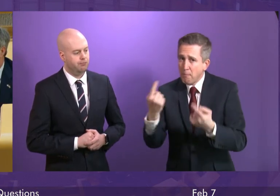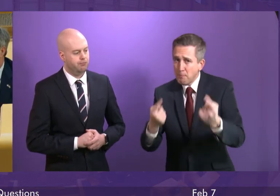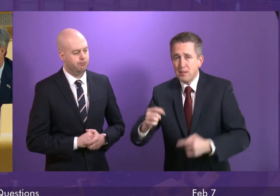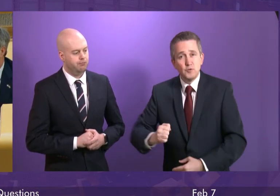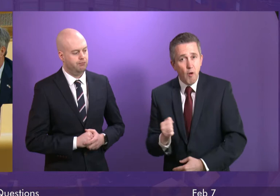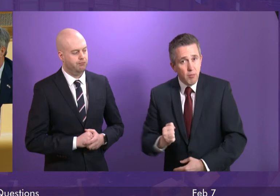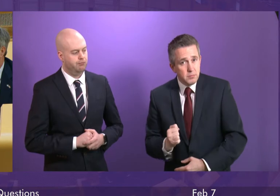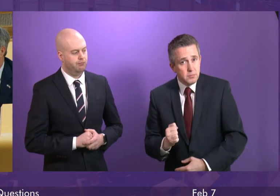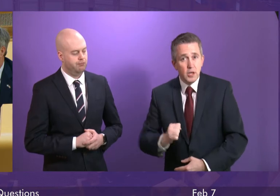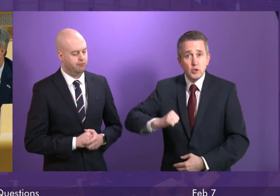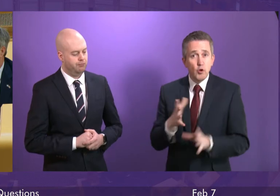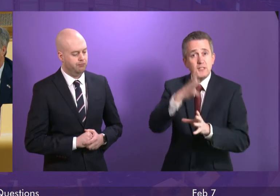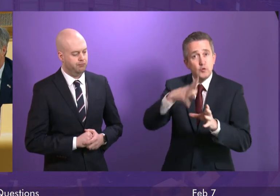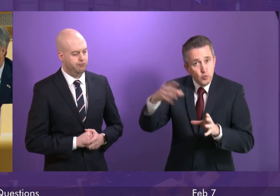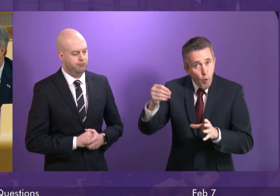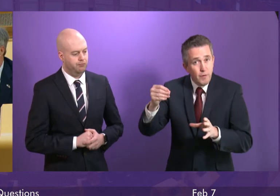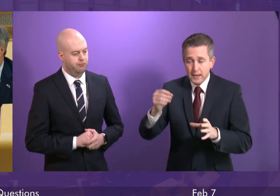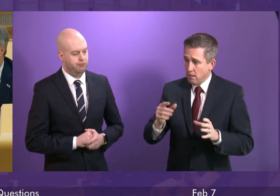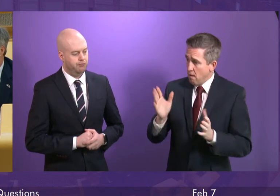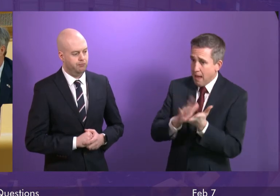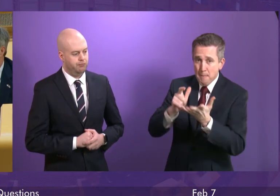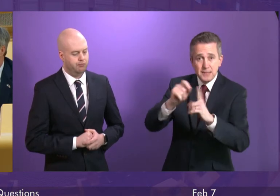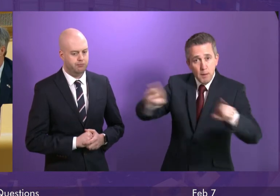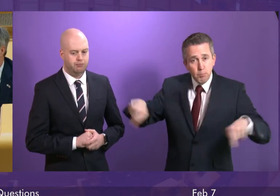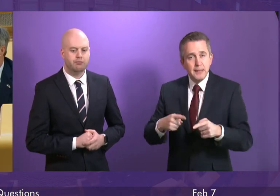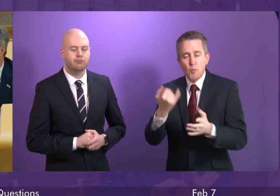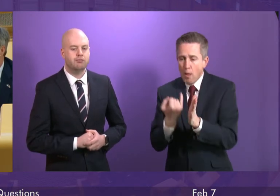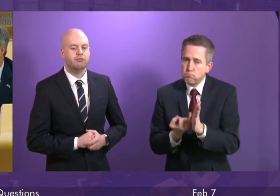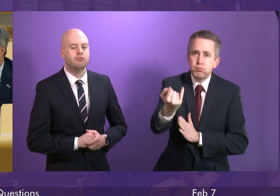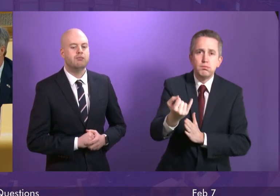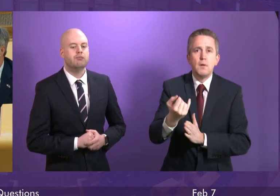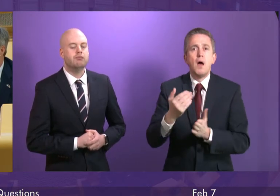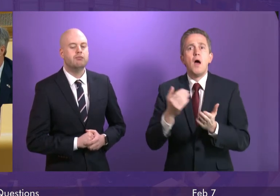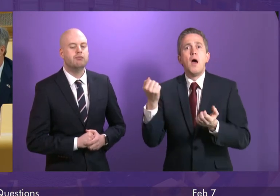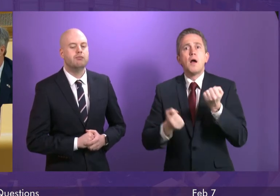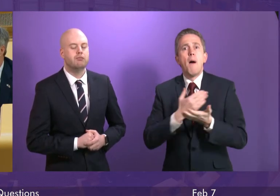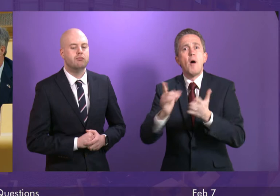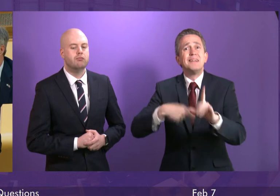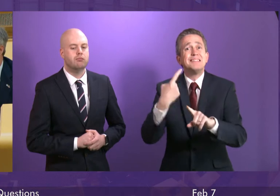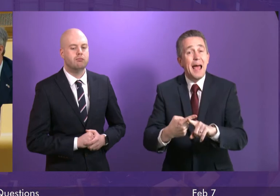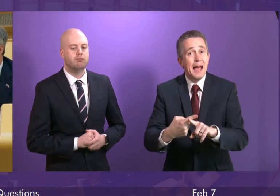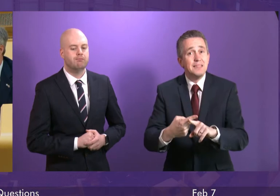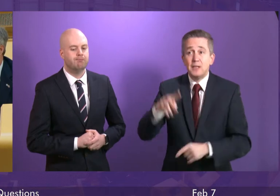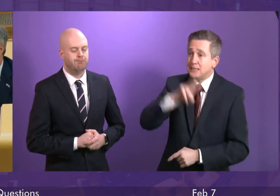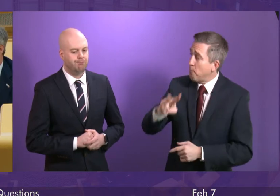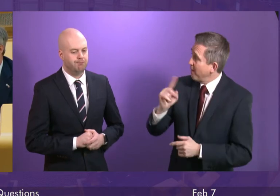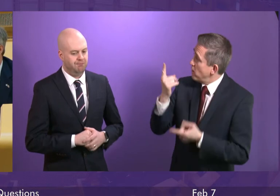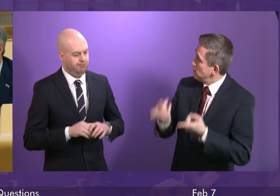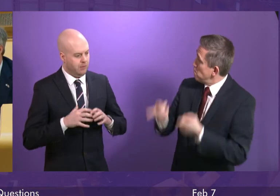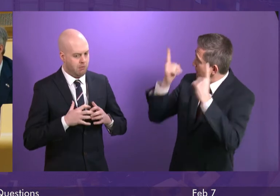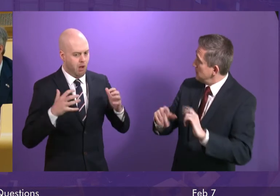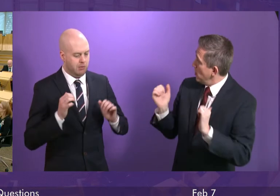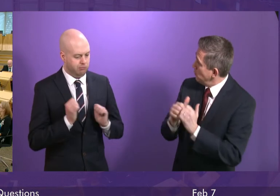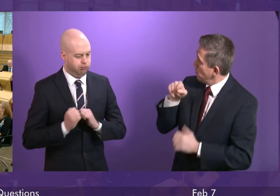Scotland. Scottish Conservatives, all of us here will oppose a workplace parking levy. Will the Deputy First Minister make of the same